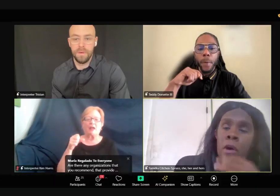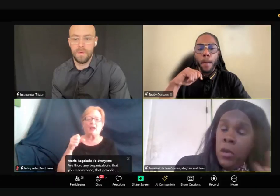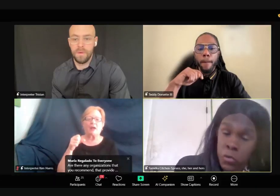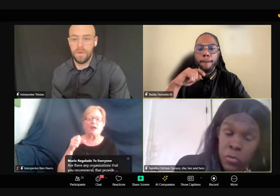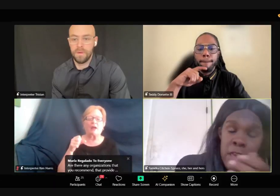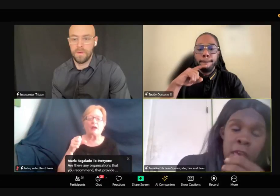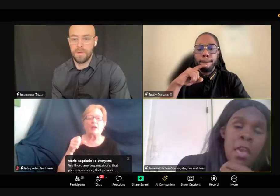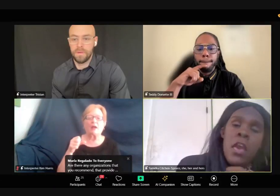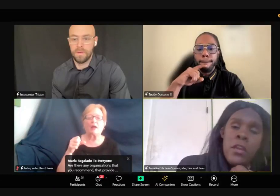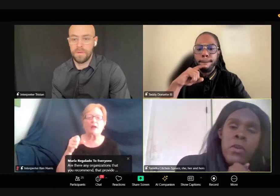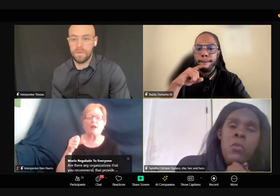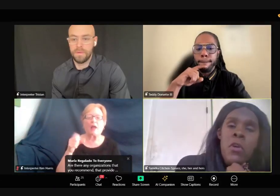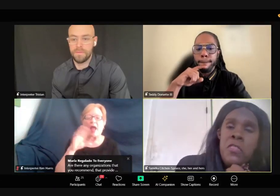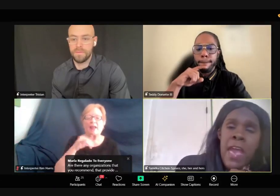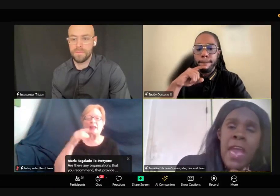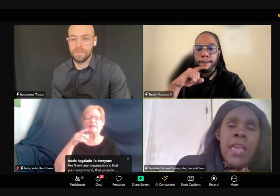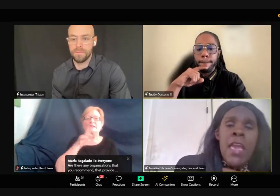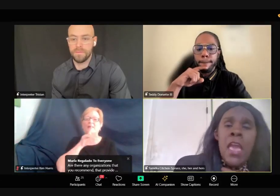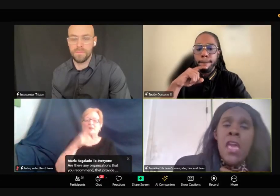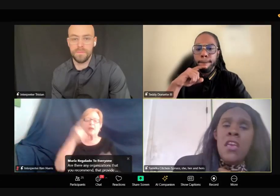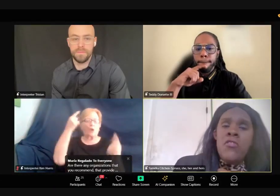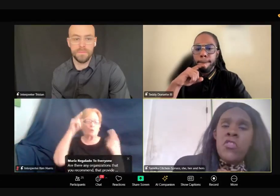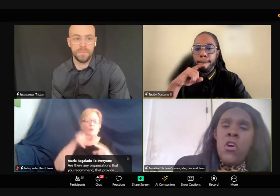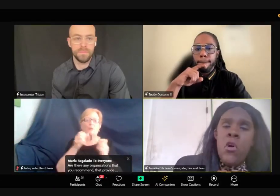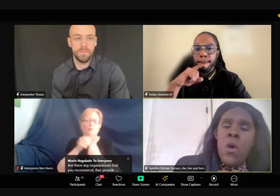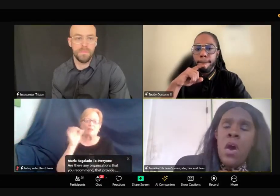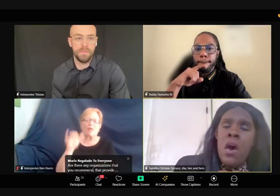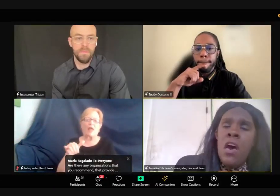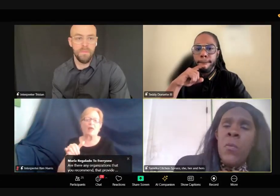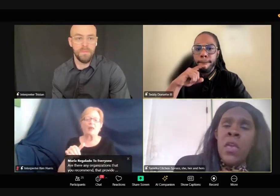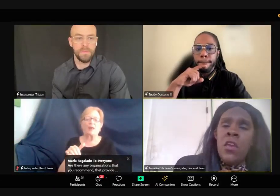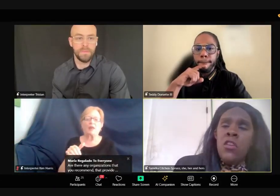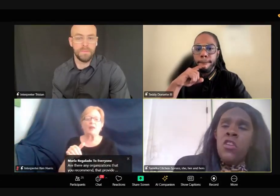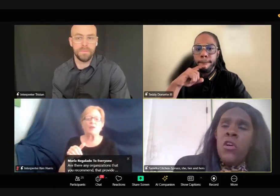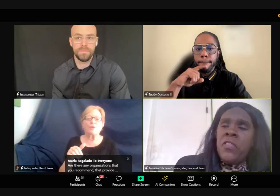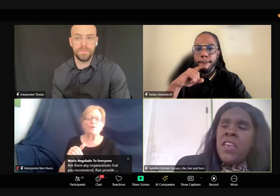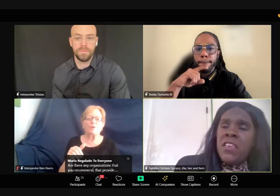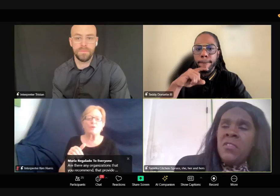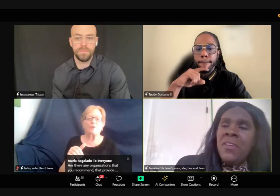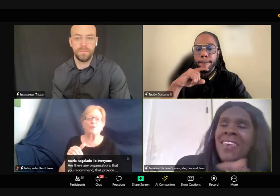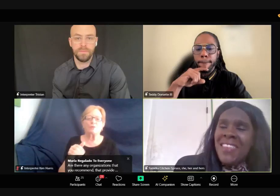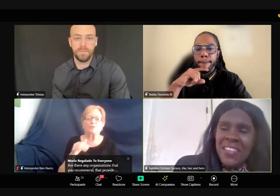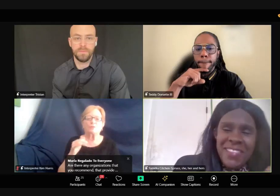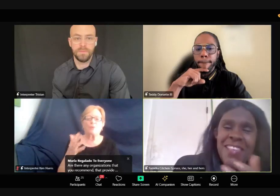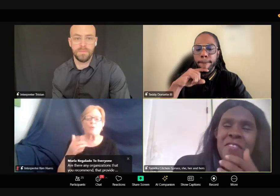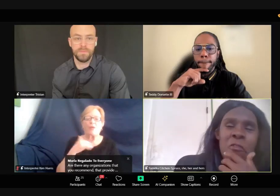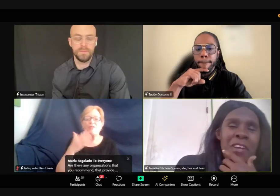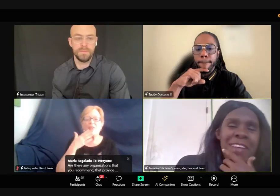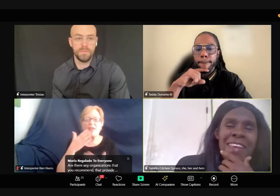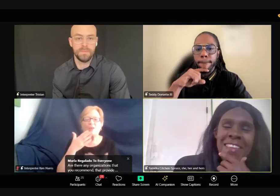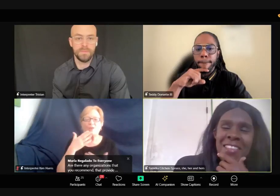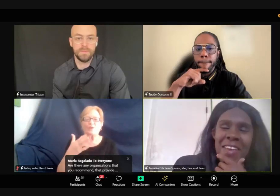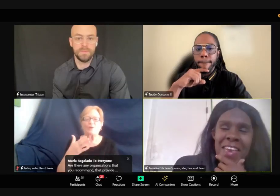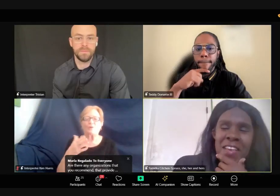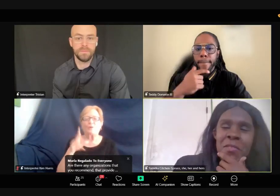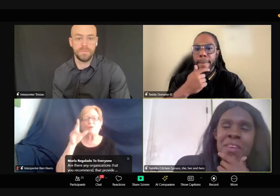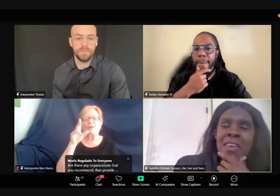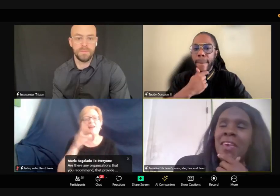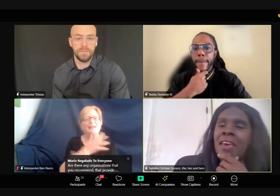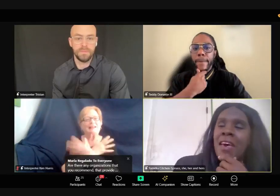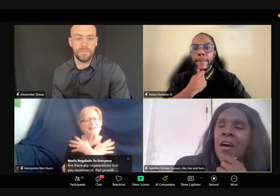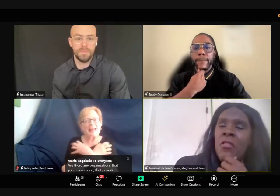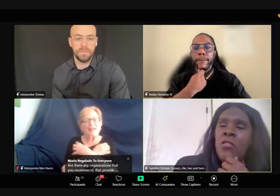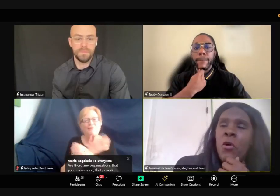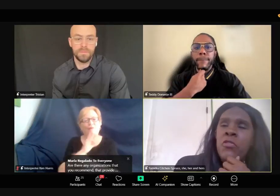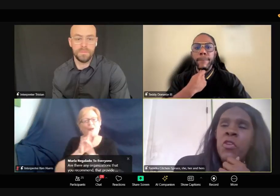You know, agree, agree with that. And so, you know, thank you, Teddy, for answering